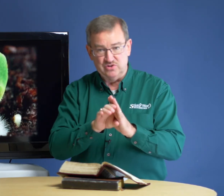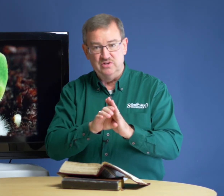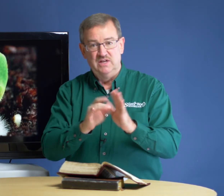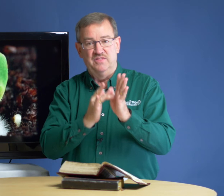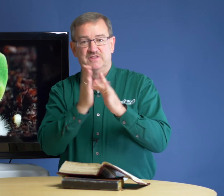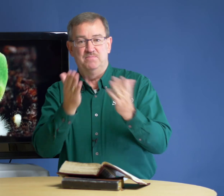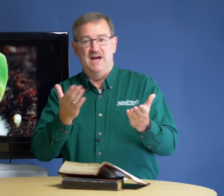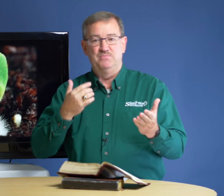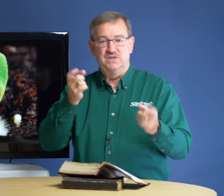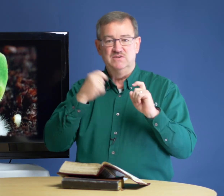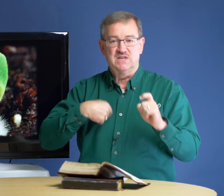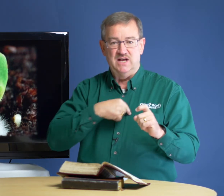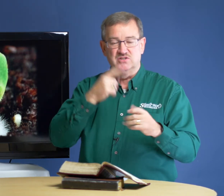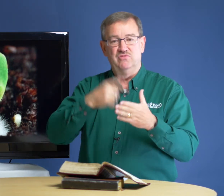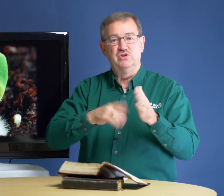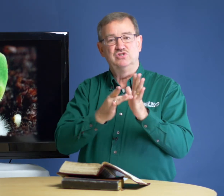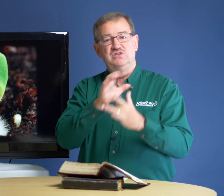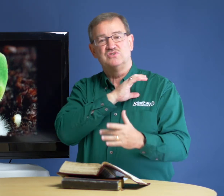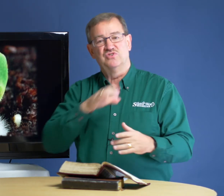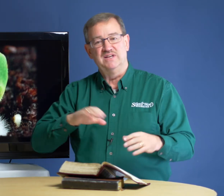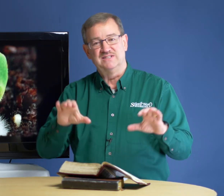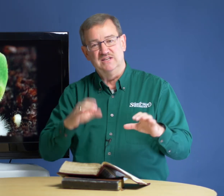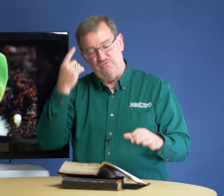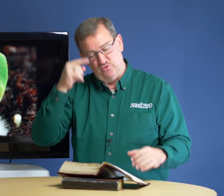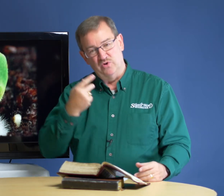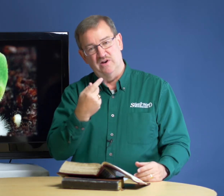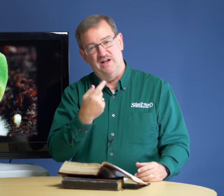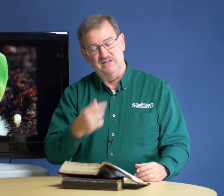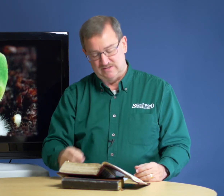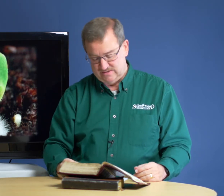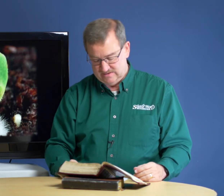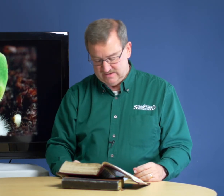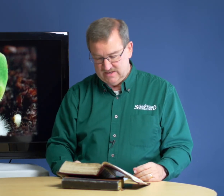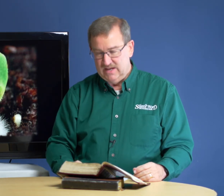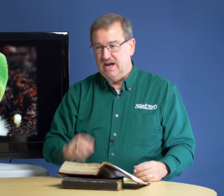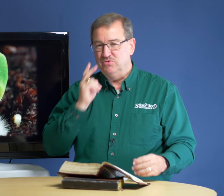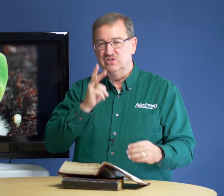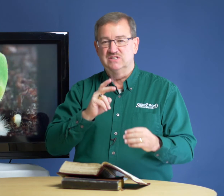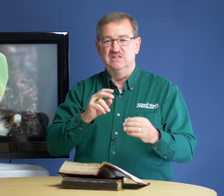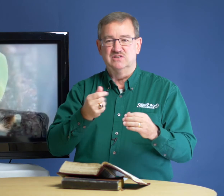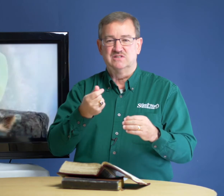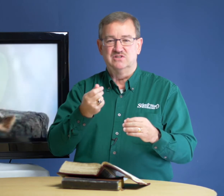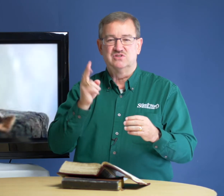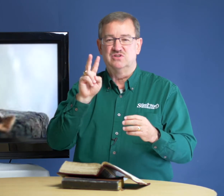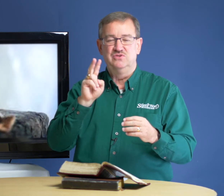that the Bible gives us of what Jesus Christ did for us. I want you to see just two